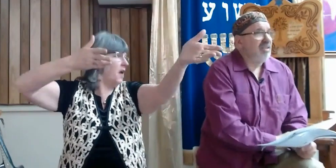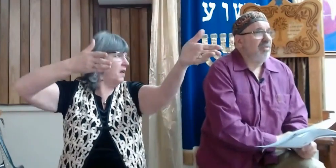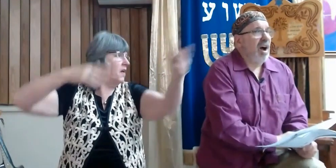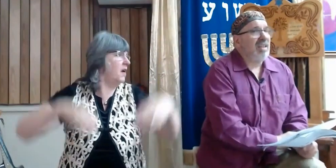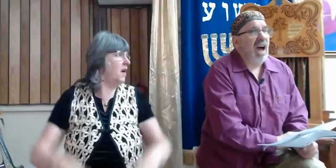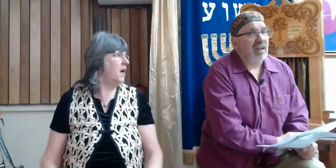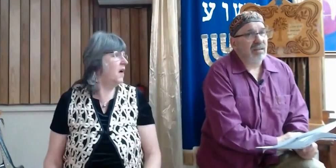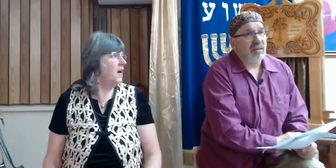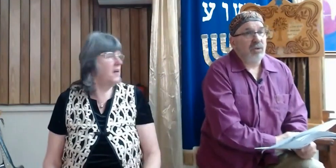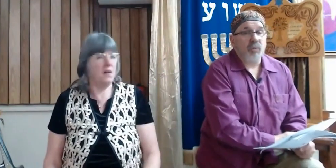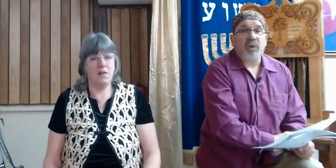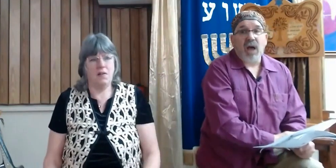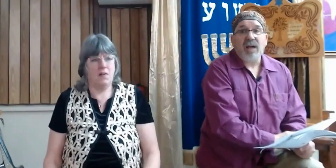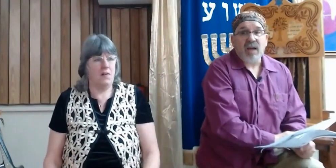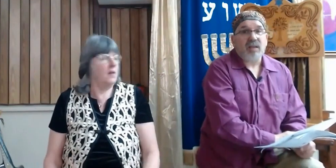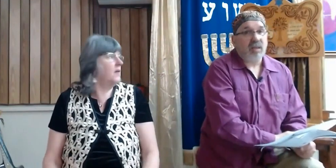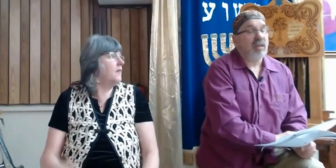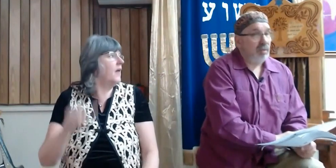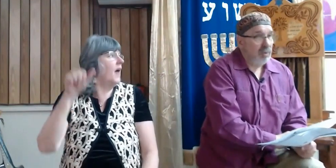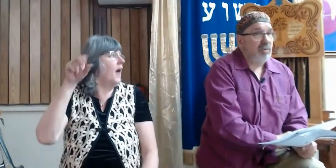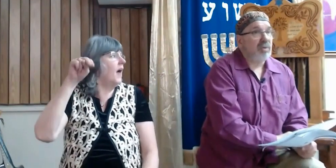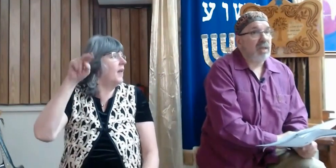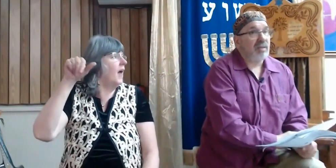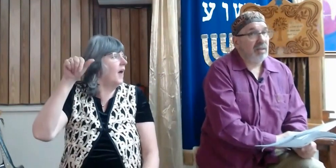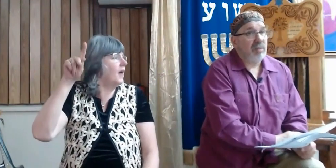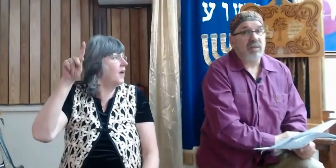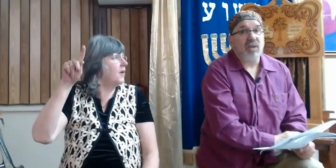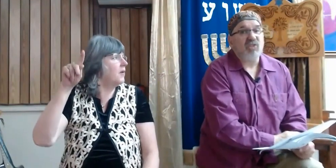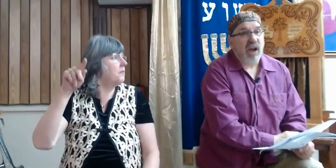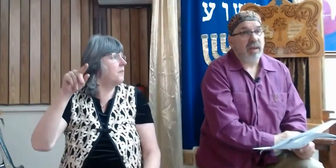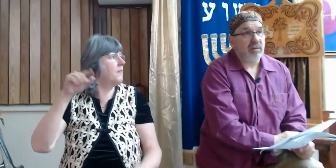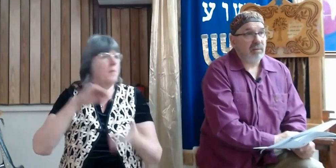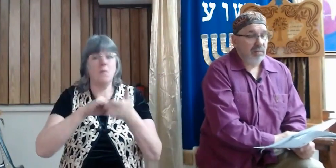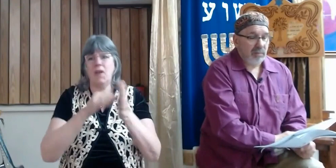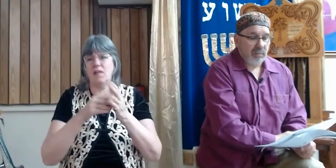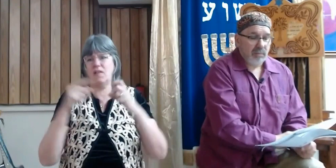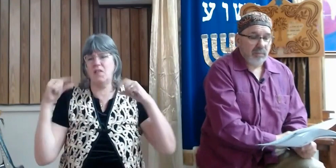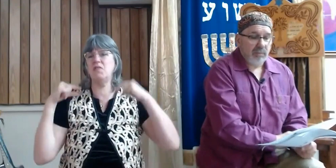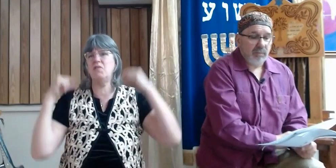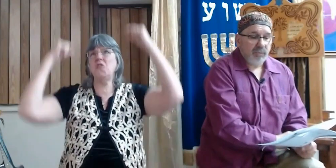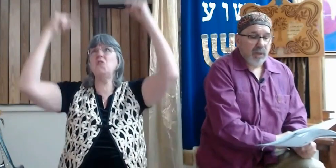descendant of Anak. The word Anak in Hebrew today still means giant,